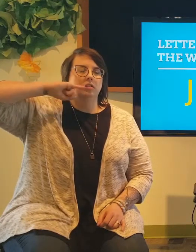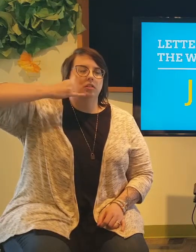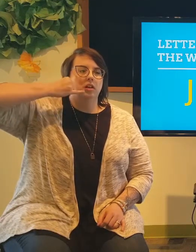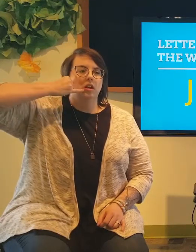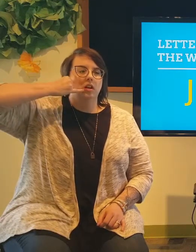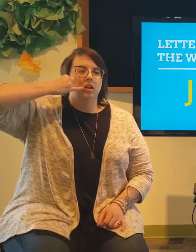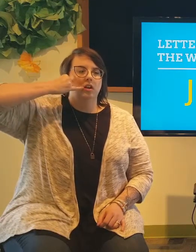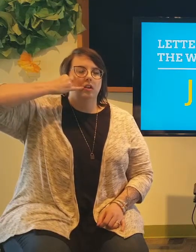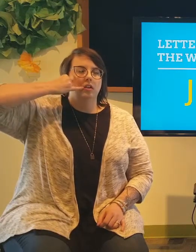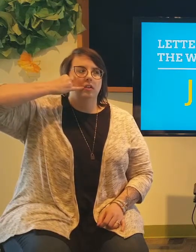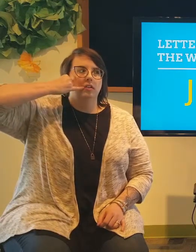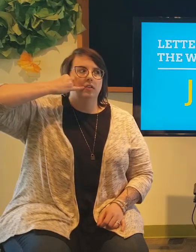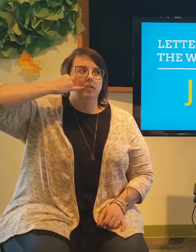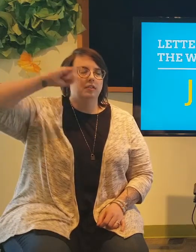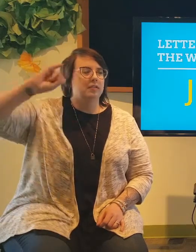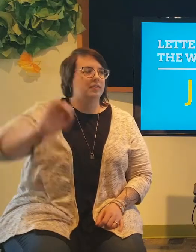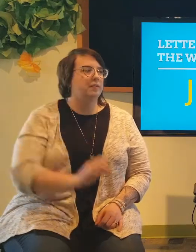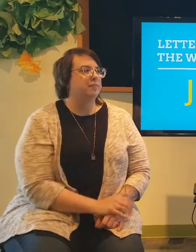There's also orange juice, which is just orange.